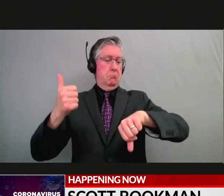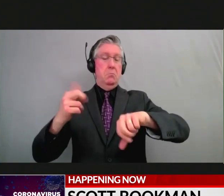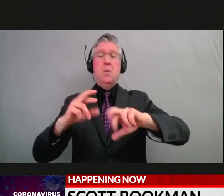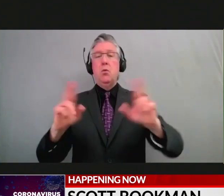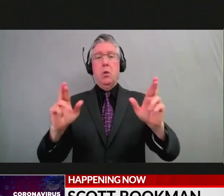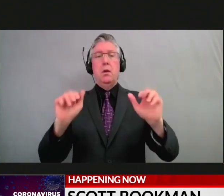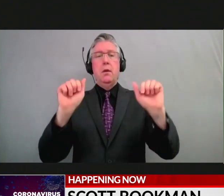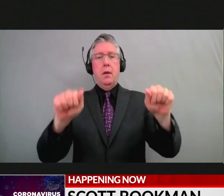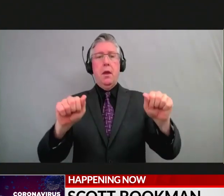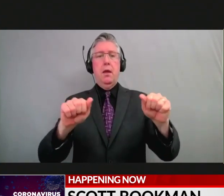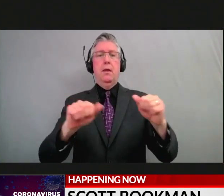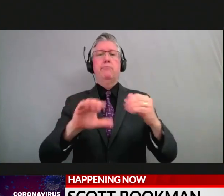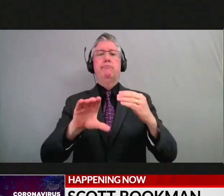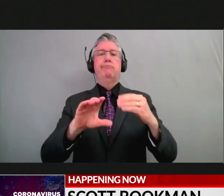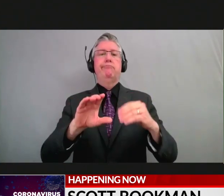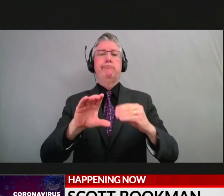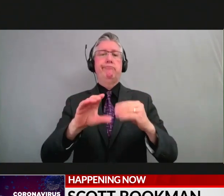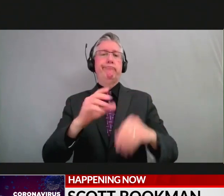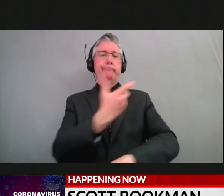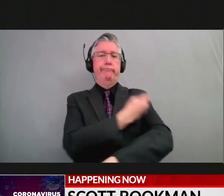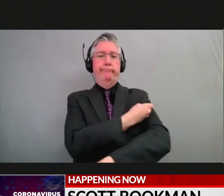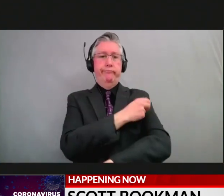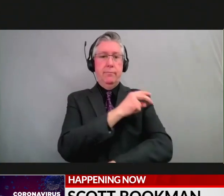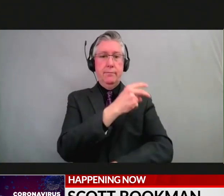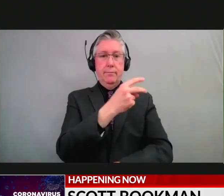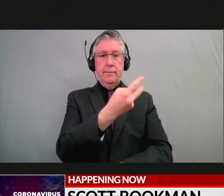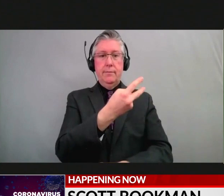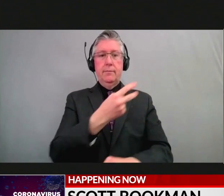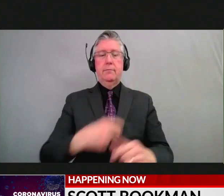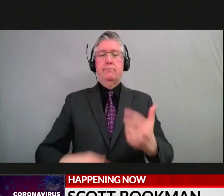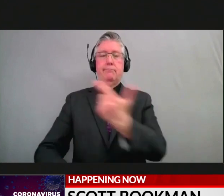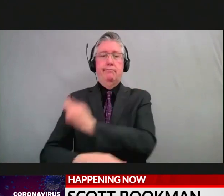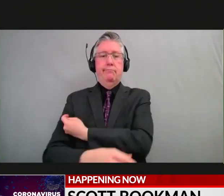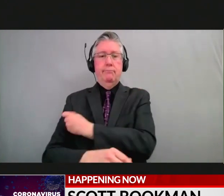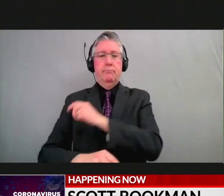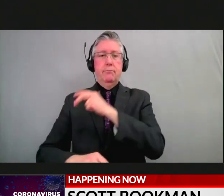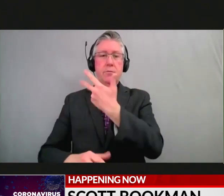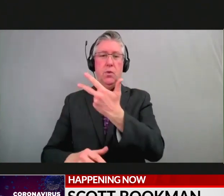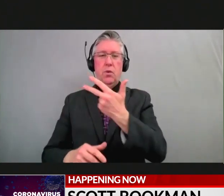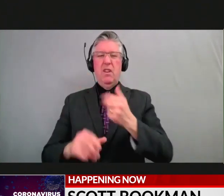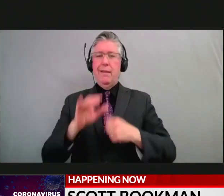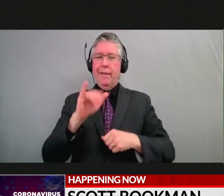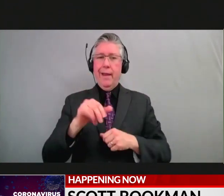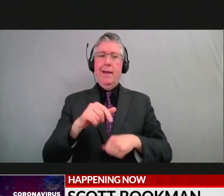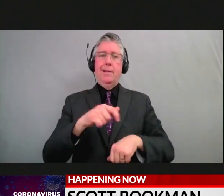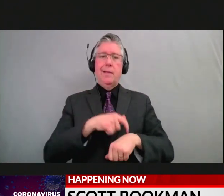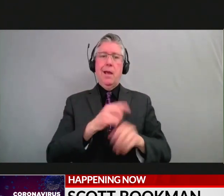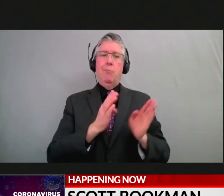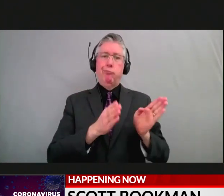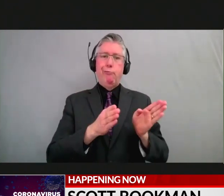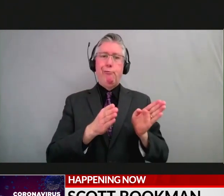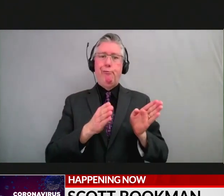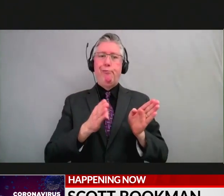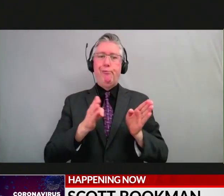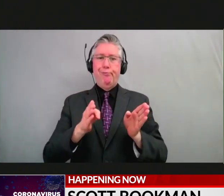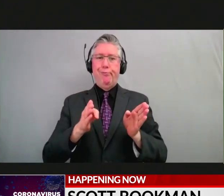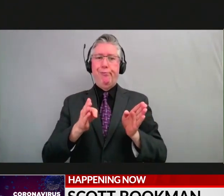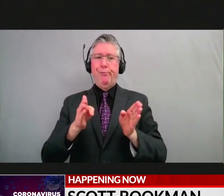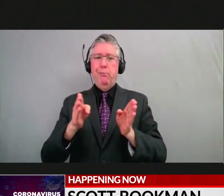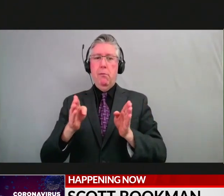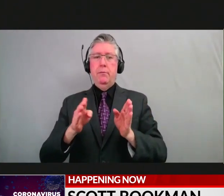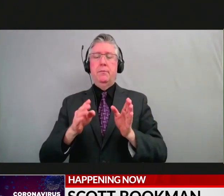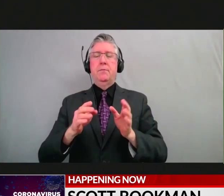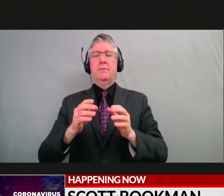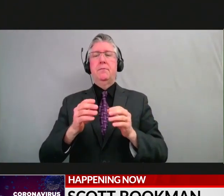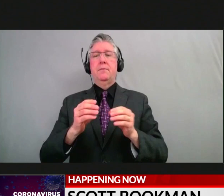eligible or less people are becoming eligible depending on where we are at that point in time. And so that is everybody